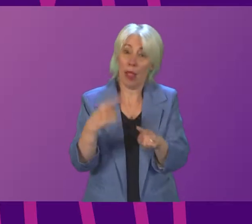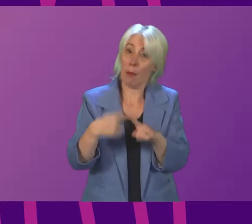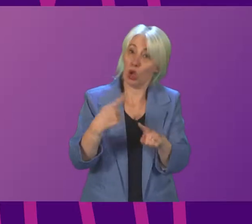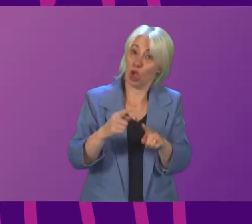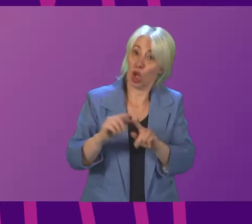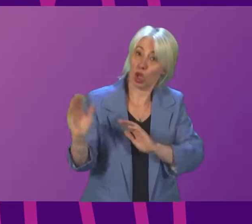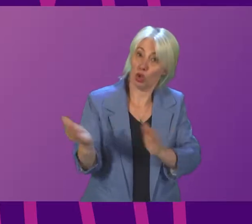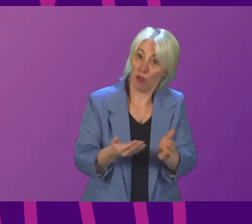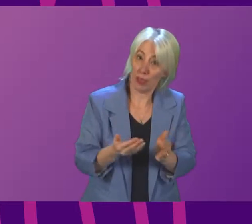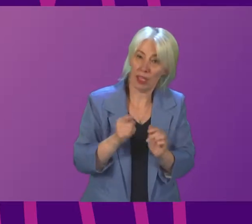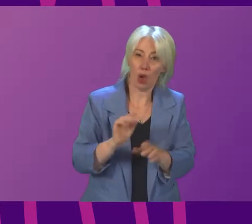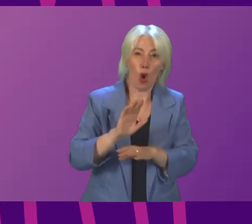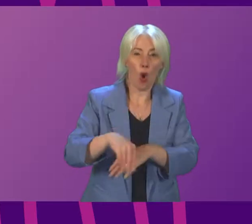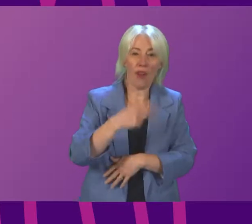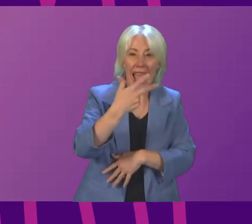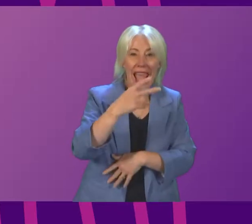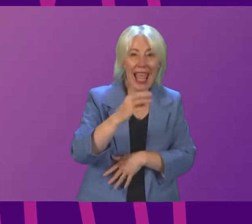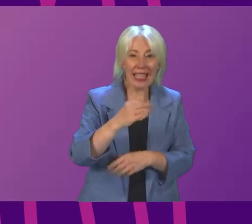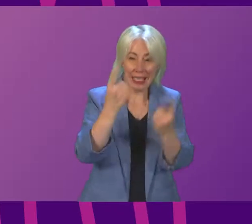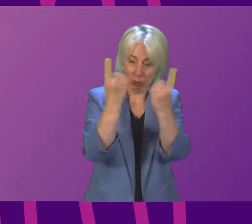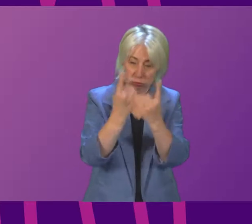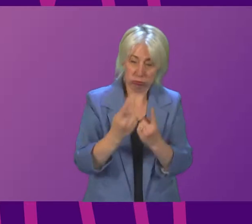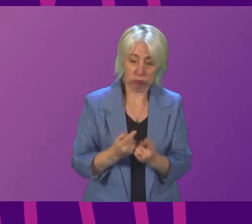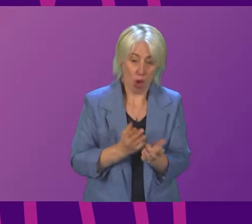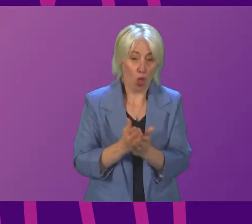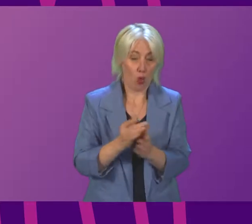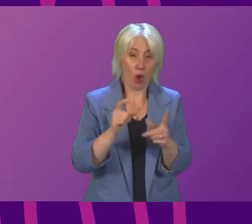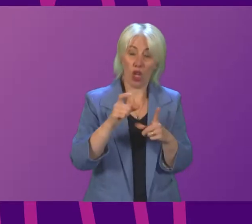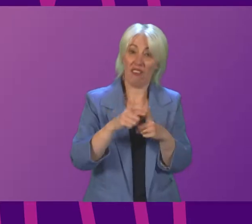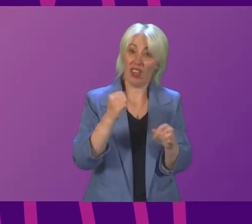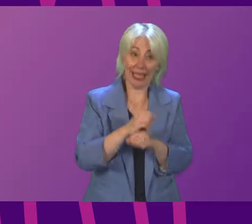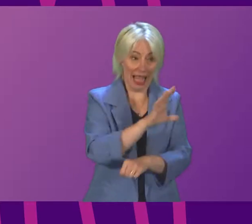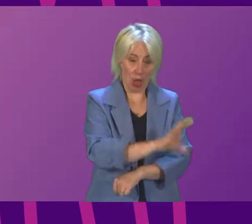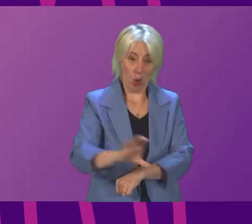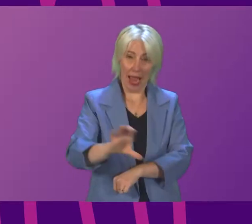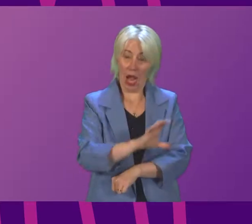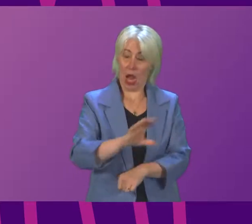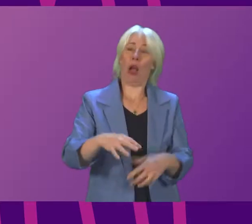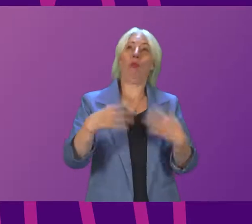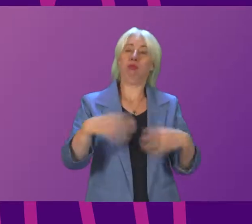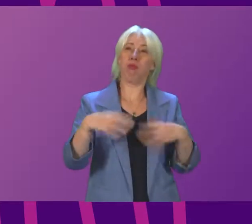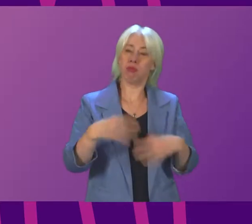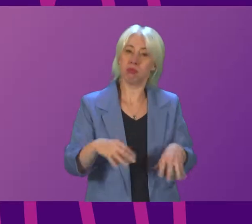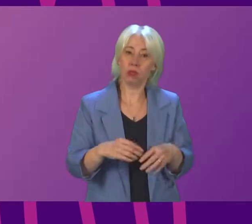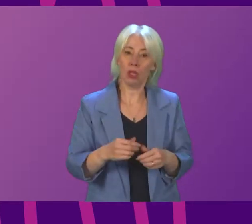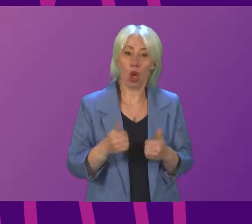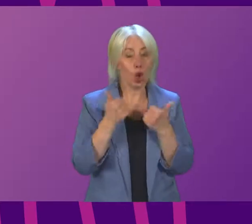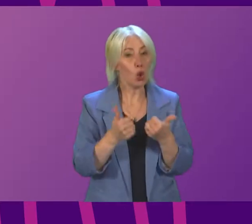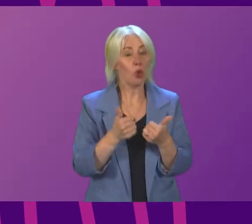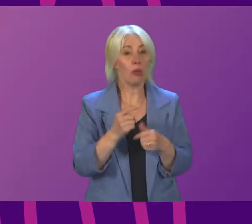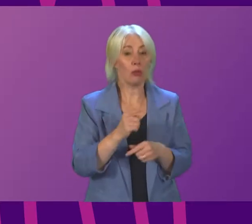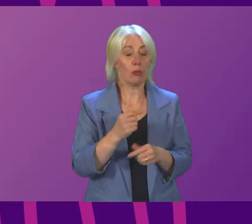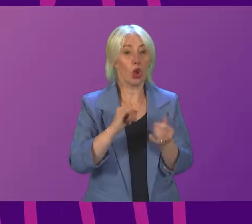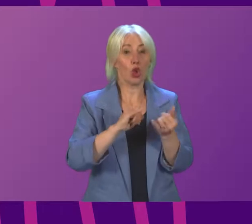addressing the over 80 reported incidents across DNG? I welcome that the Deputy First Minister is going to visit Annan tomorrow,